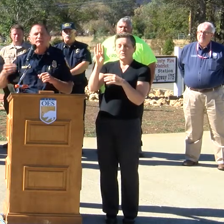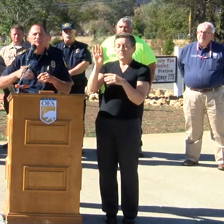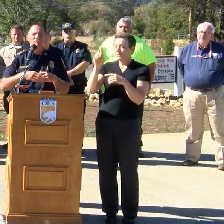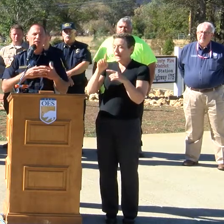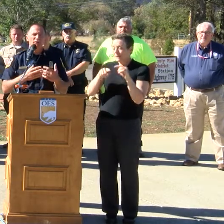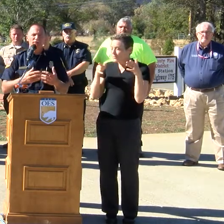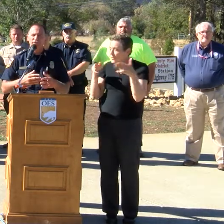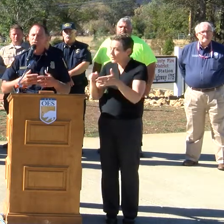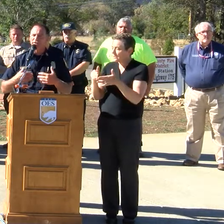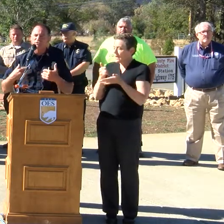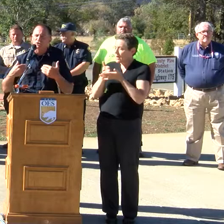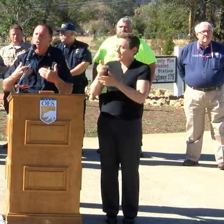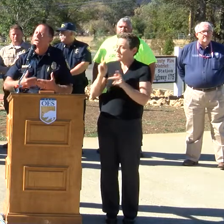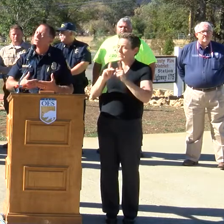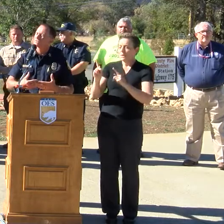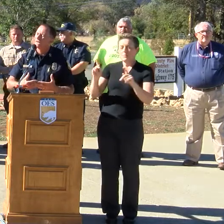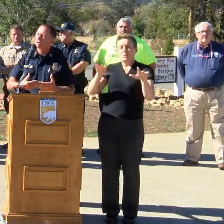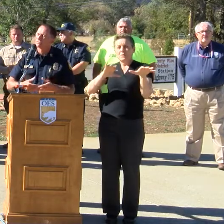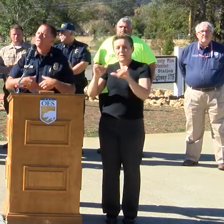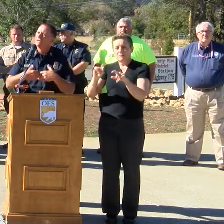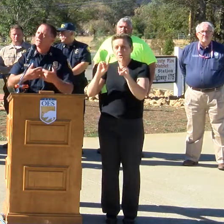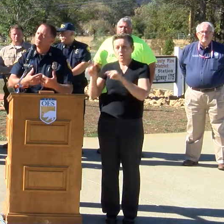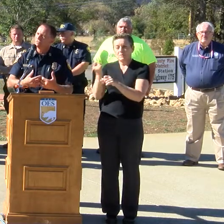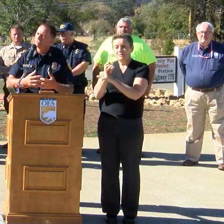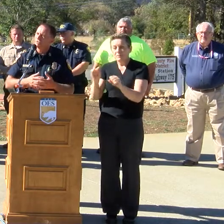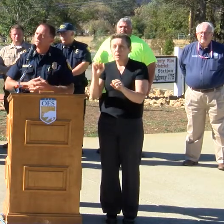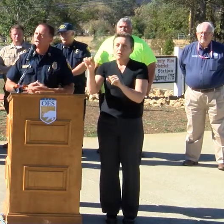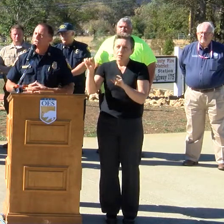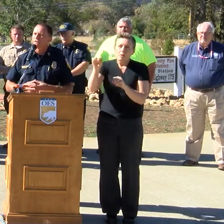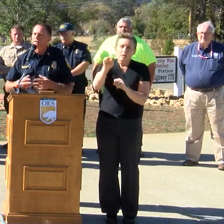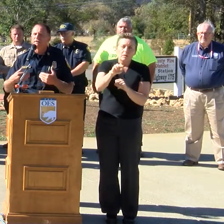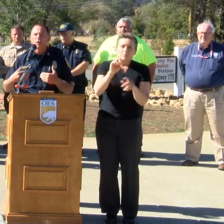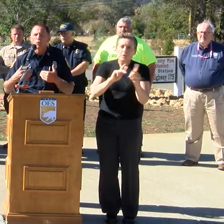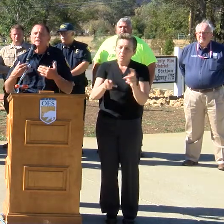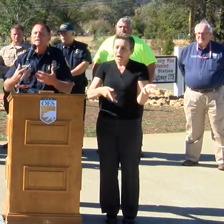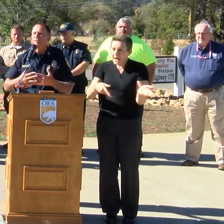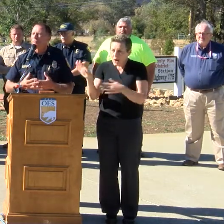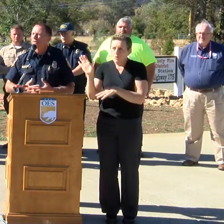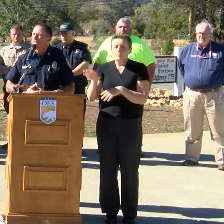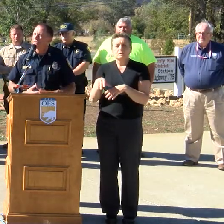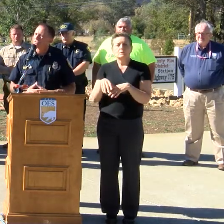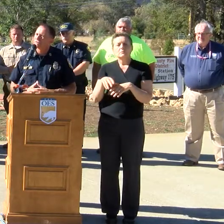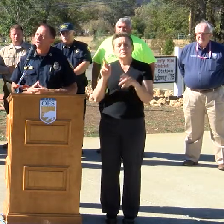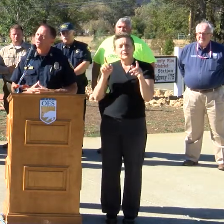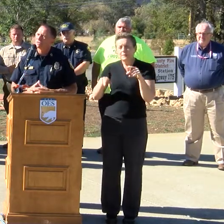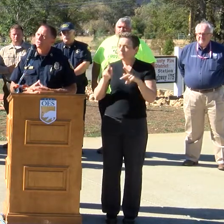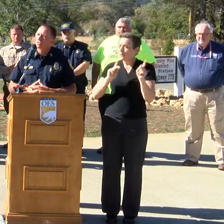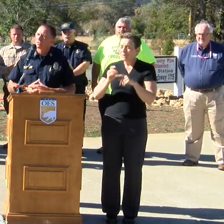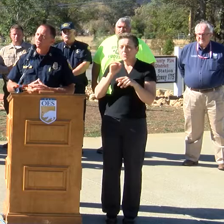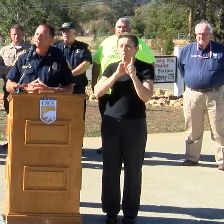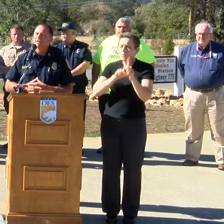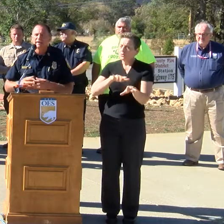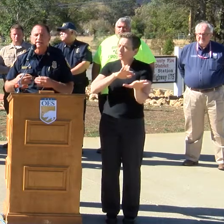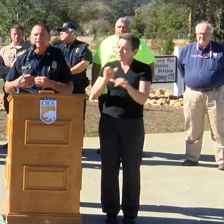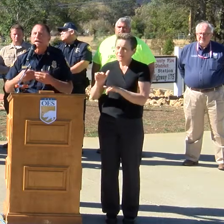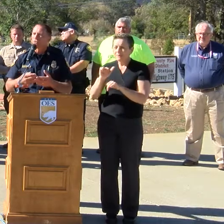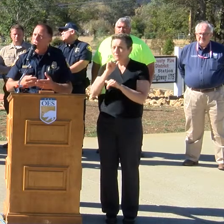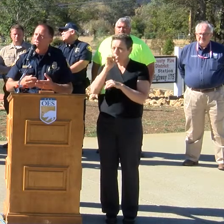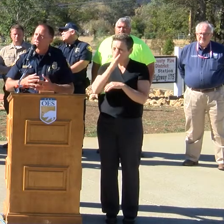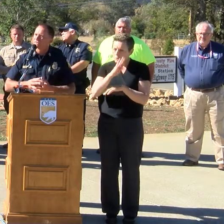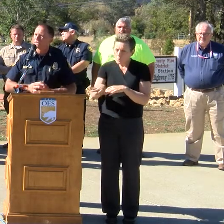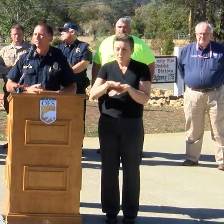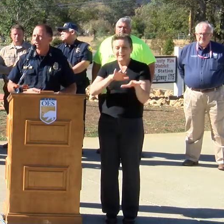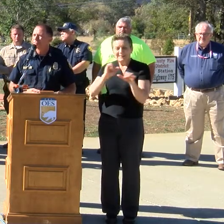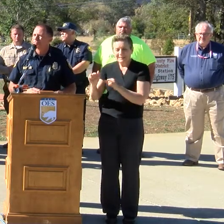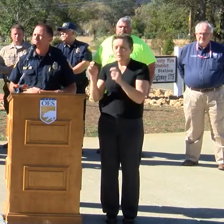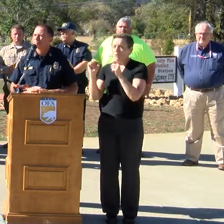enforcement officers, other officials, and just going house to house and moving people out. And we need people to heed those evacuation orders and get out